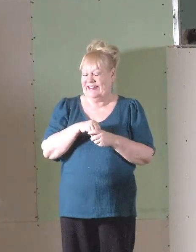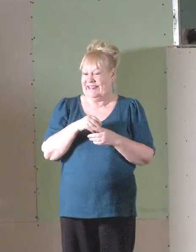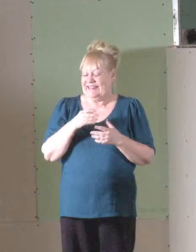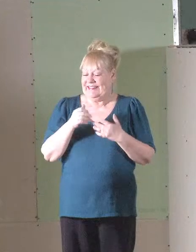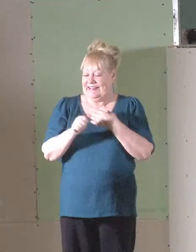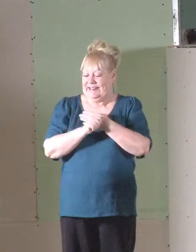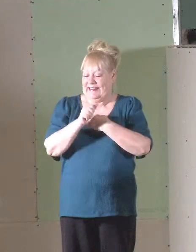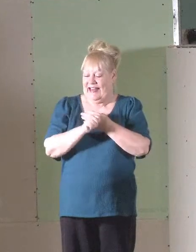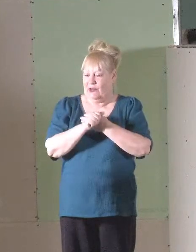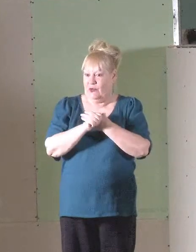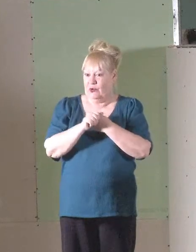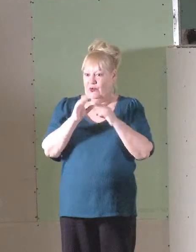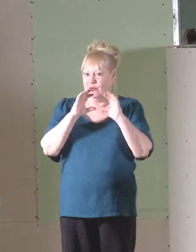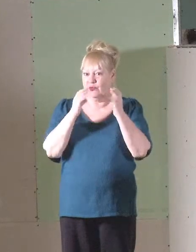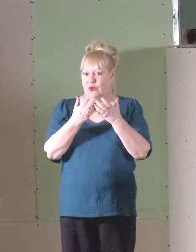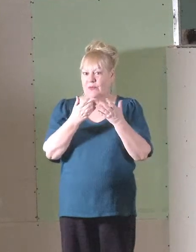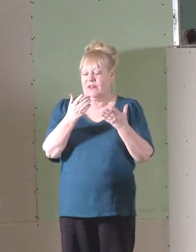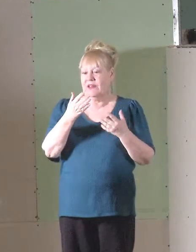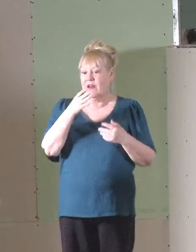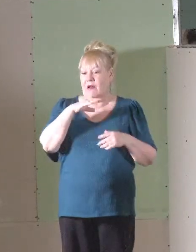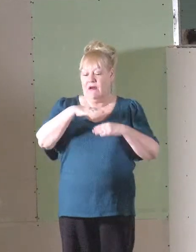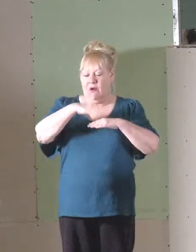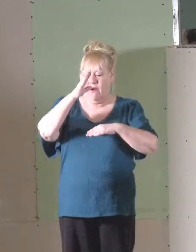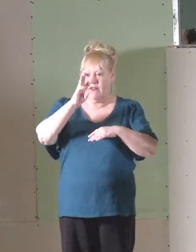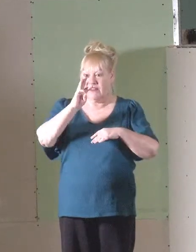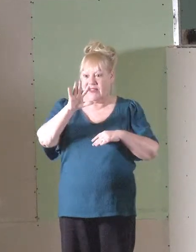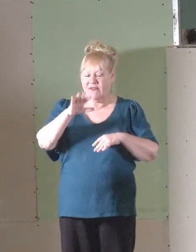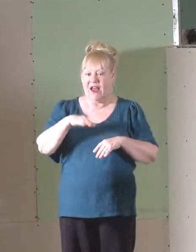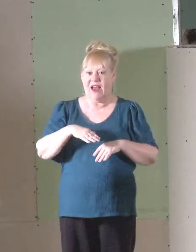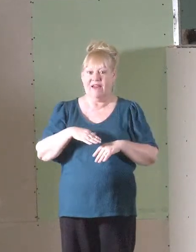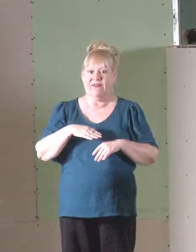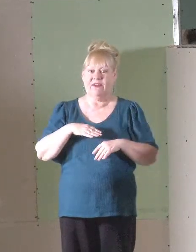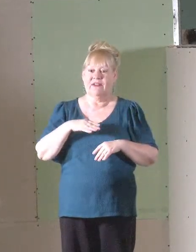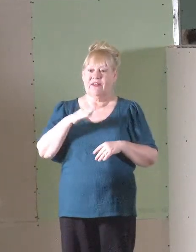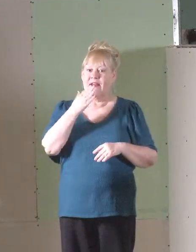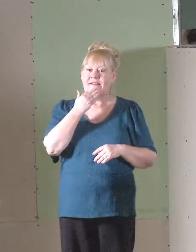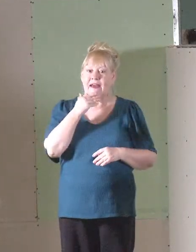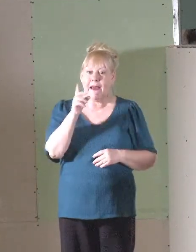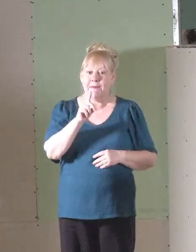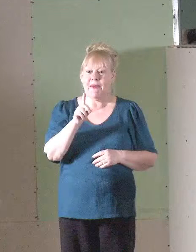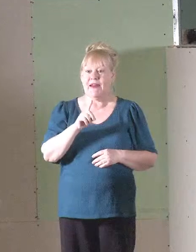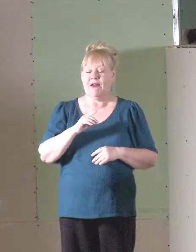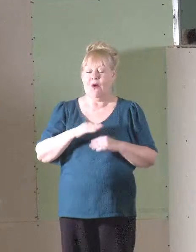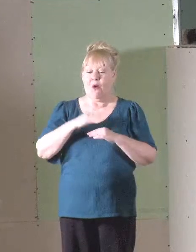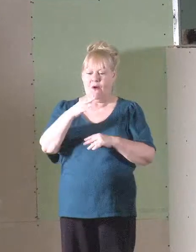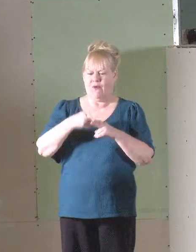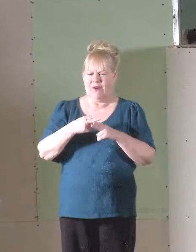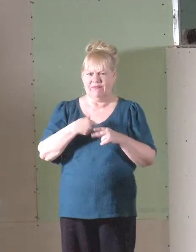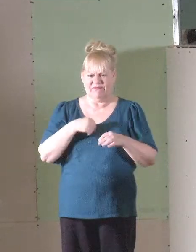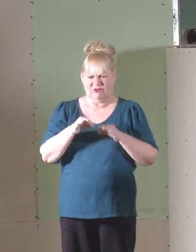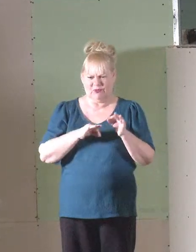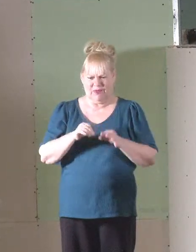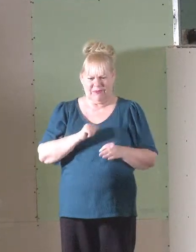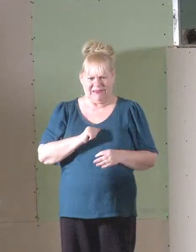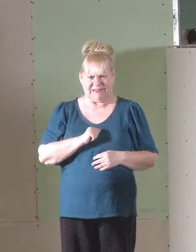If you're over 65, diabetic, overweight, I'm describing myself all of a sudden,